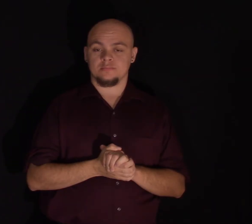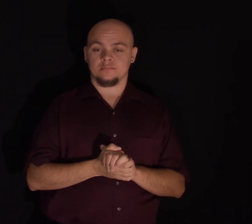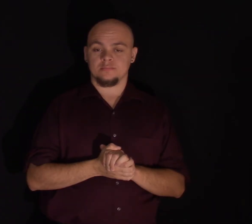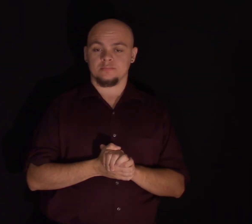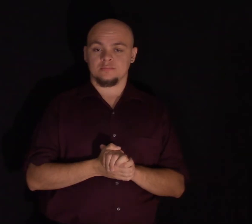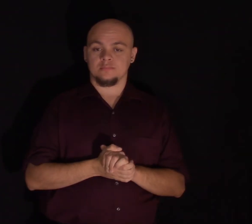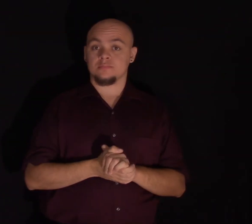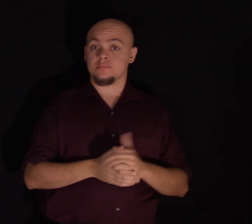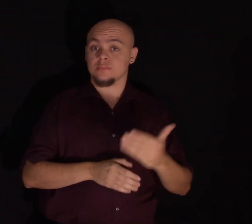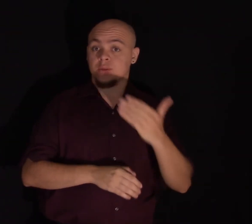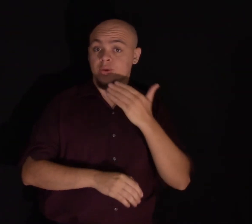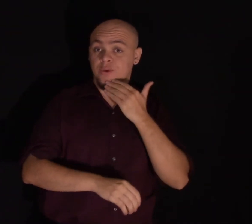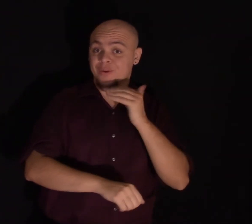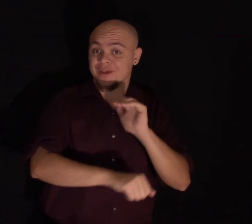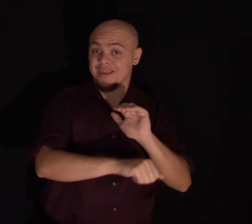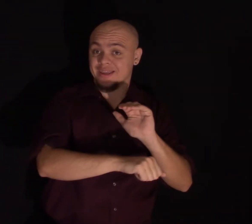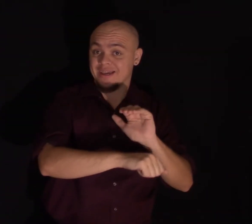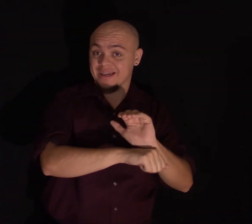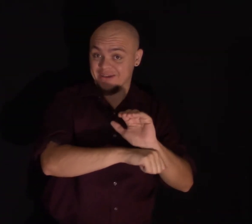Good evening.